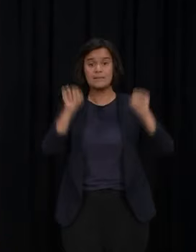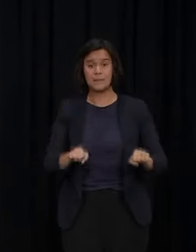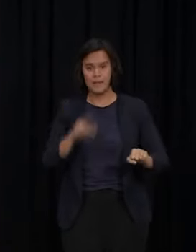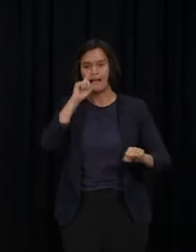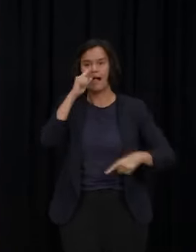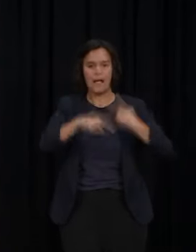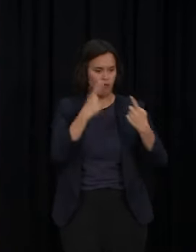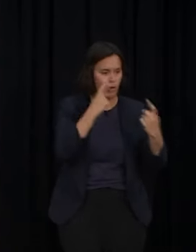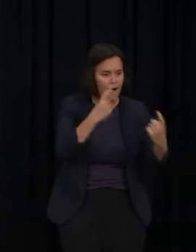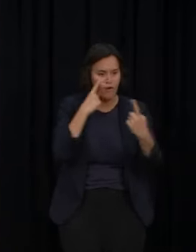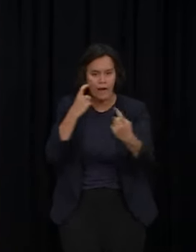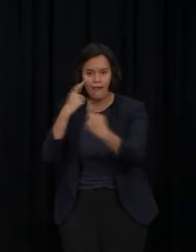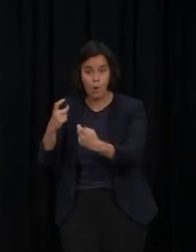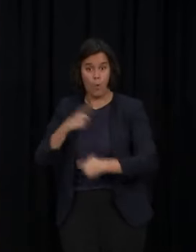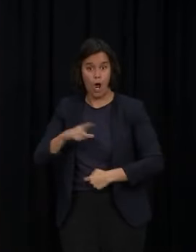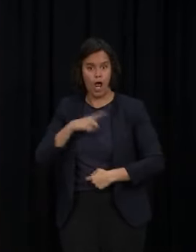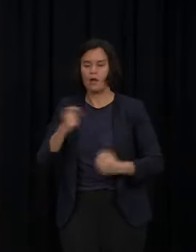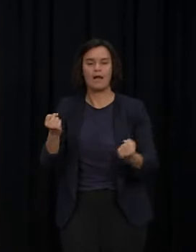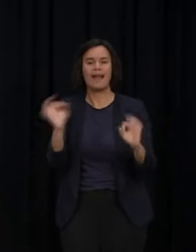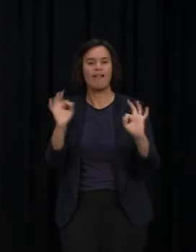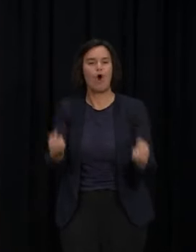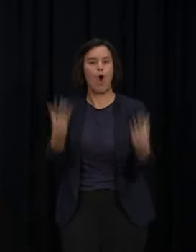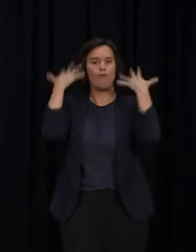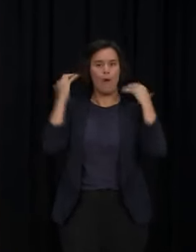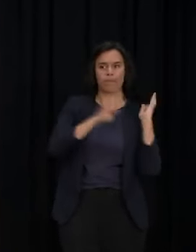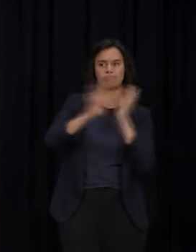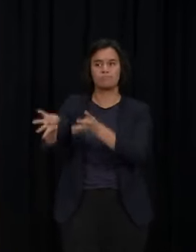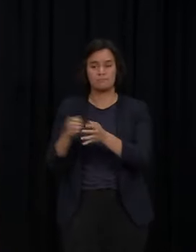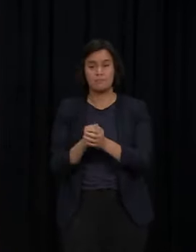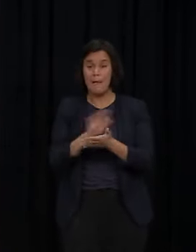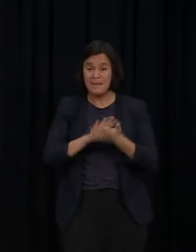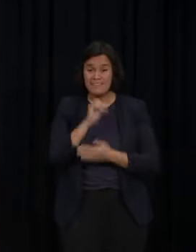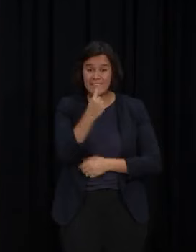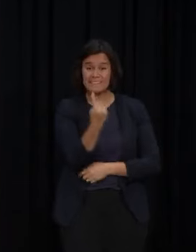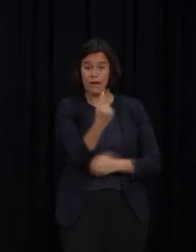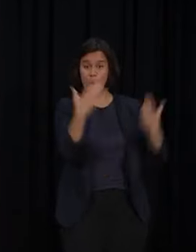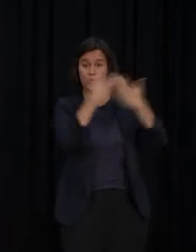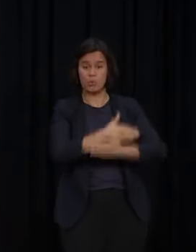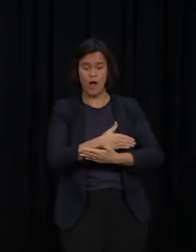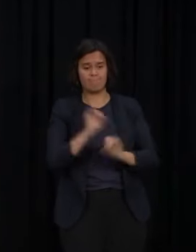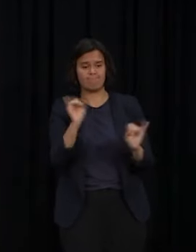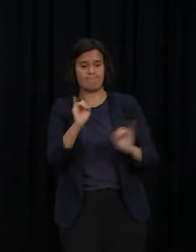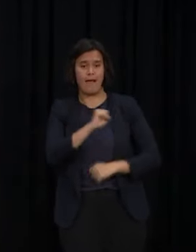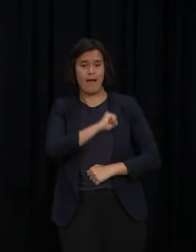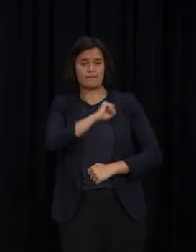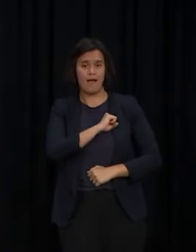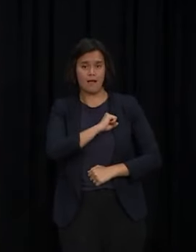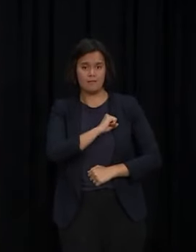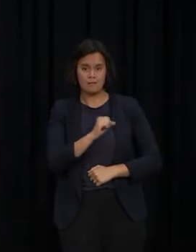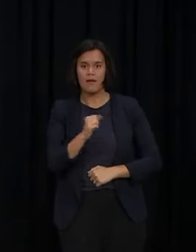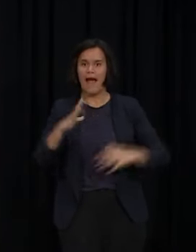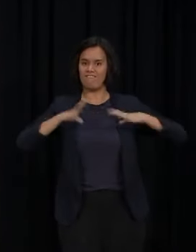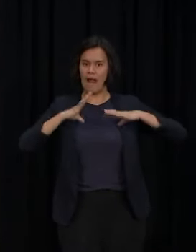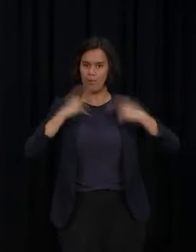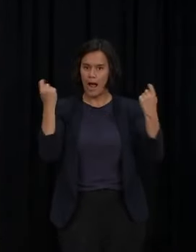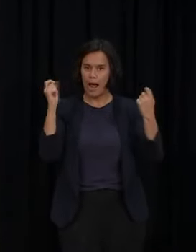safe. So, if someone has a heart attack tonight, the ambulance will arrive and take them to a hospital with a